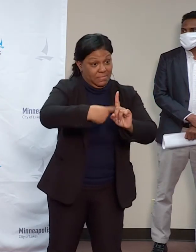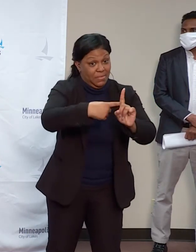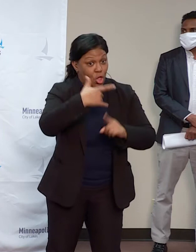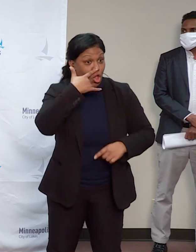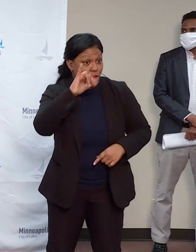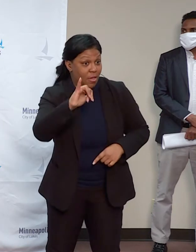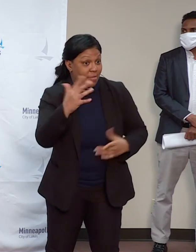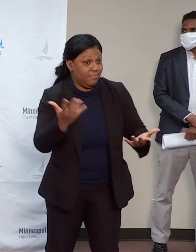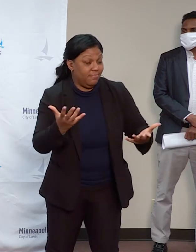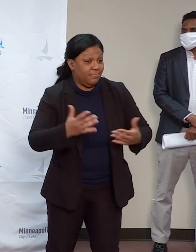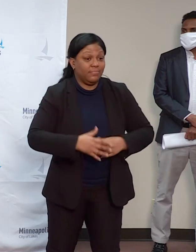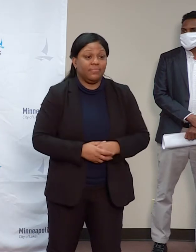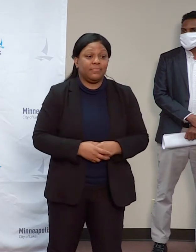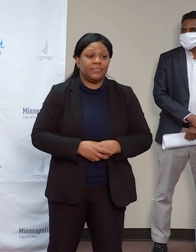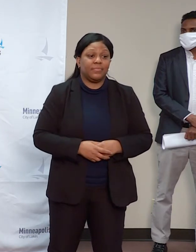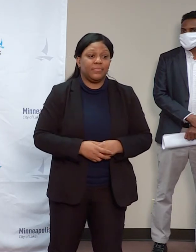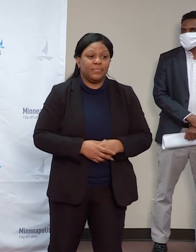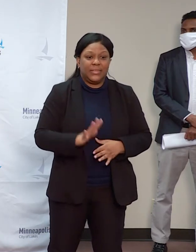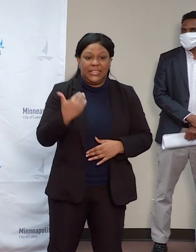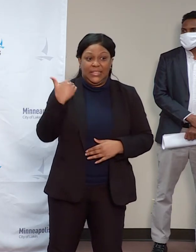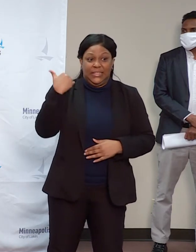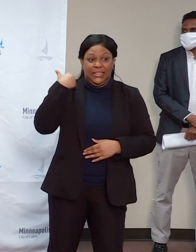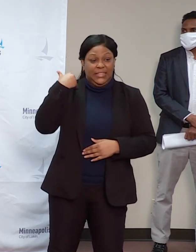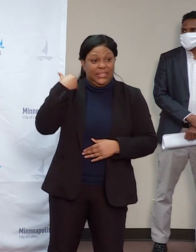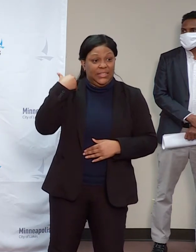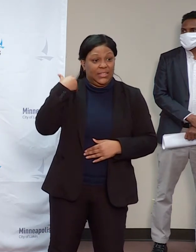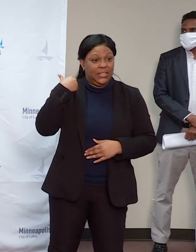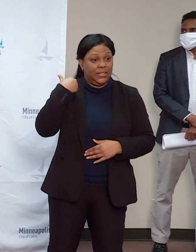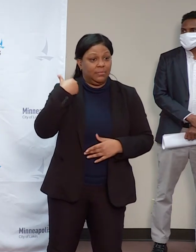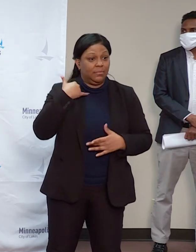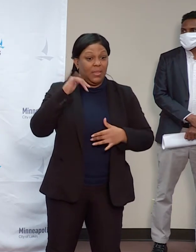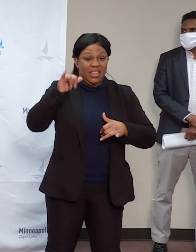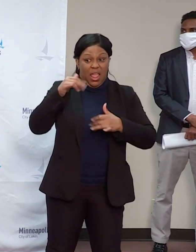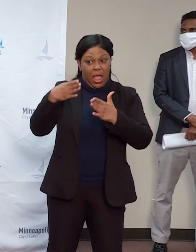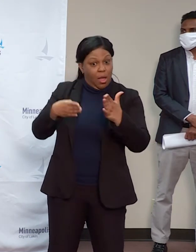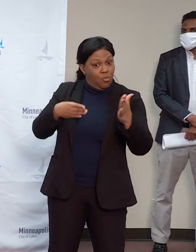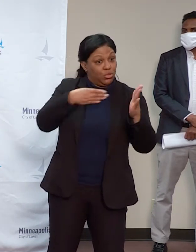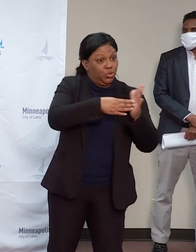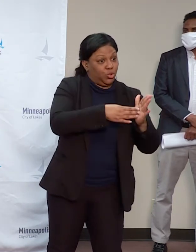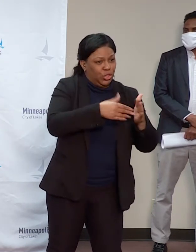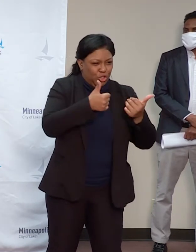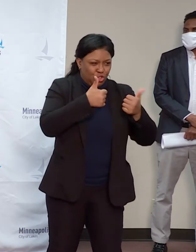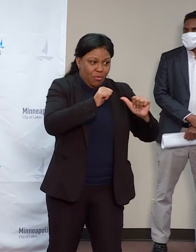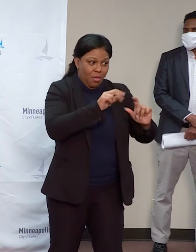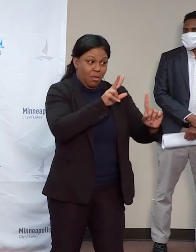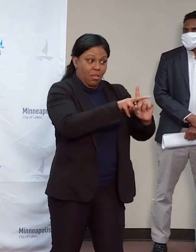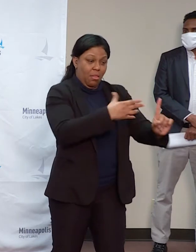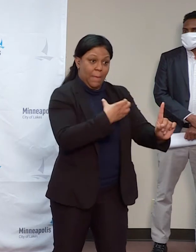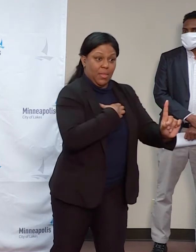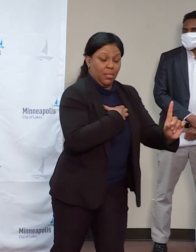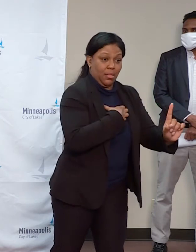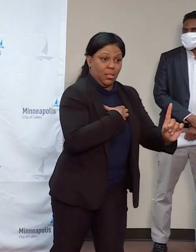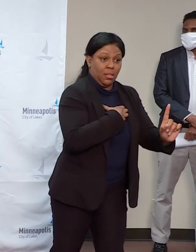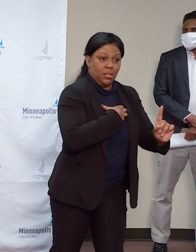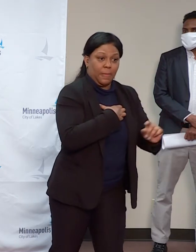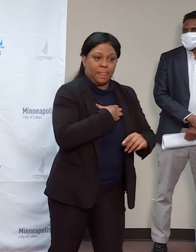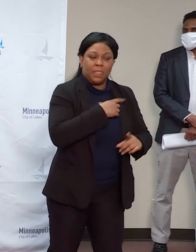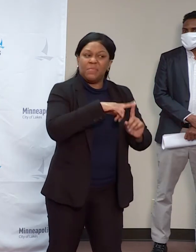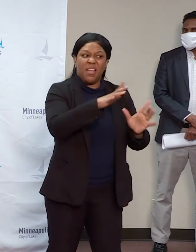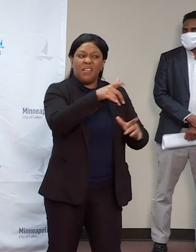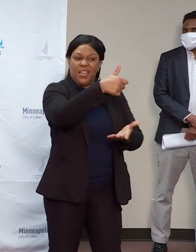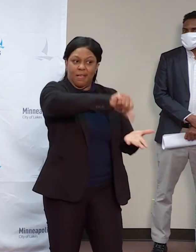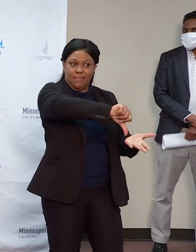of the latest appeal by the prosecution, uh, the trial of former officer Derek Chauvin will begin the week of March 8th with preliminary